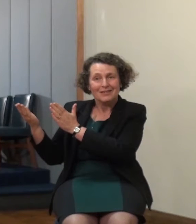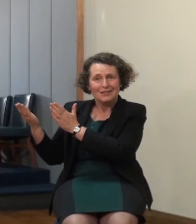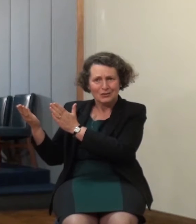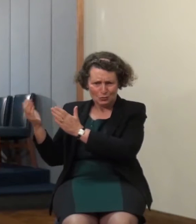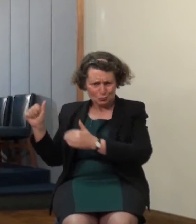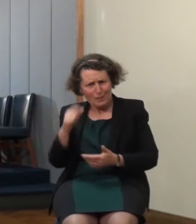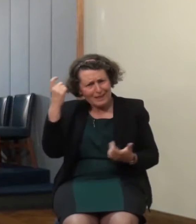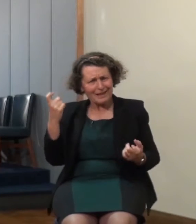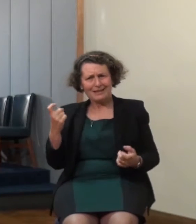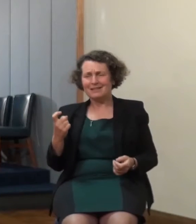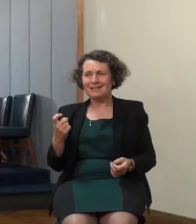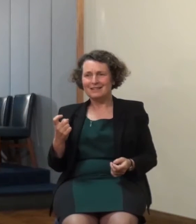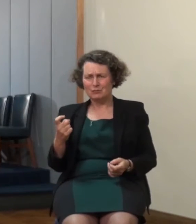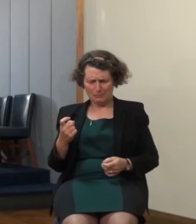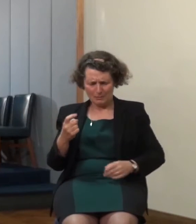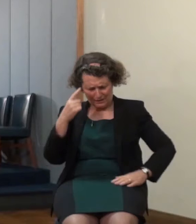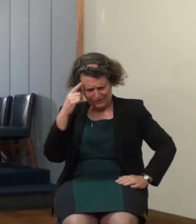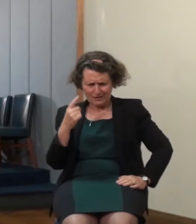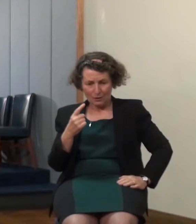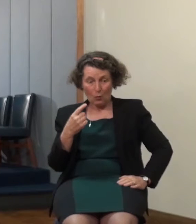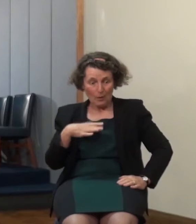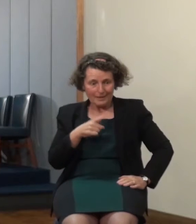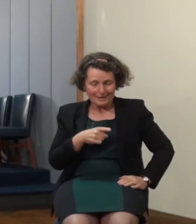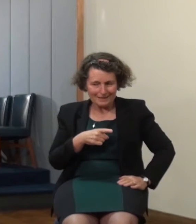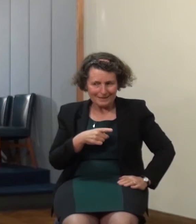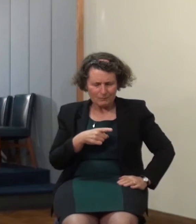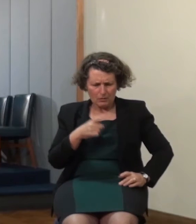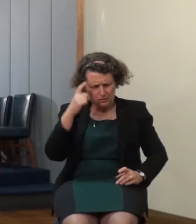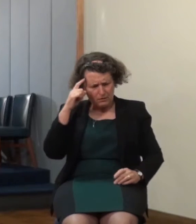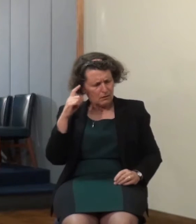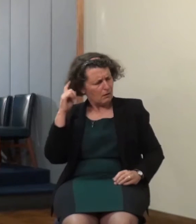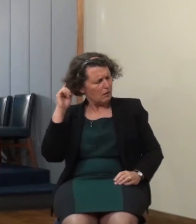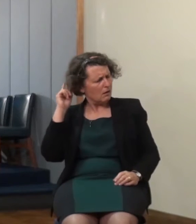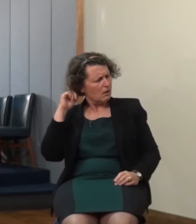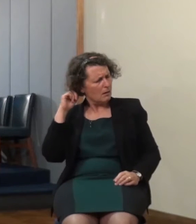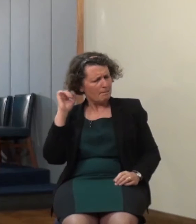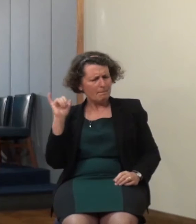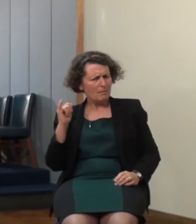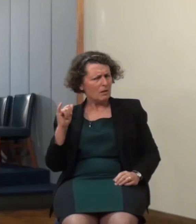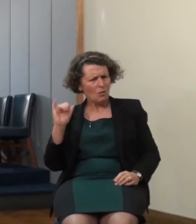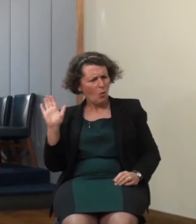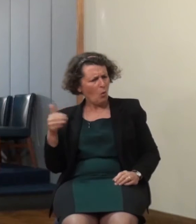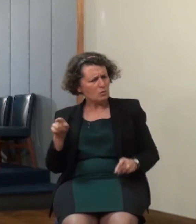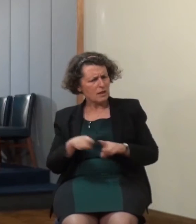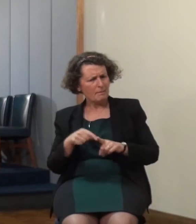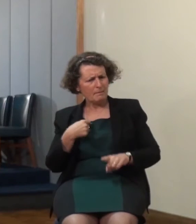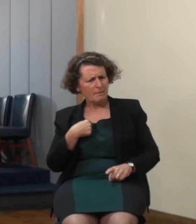everybody did this make the things of this world so important as I am about to do our